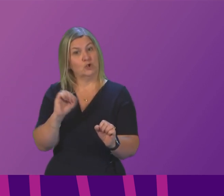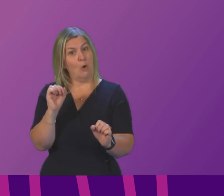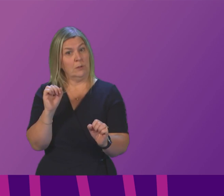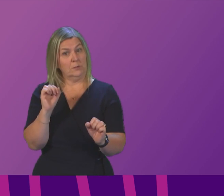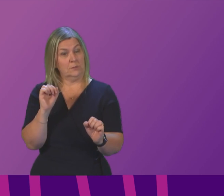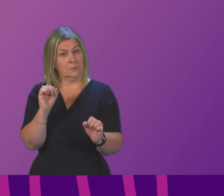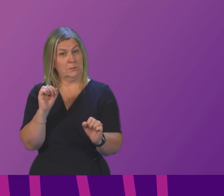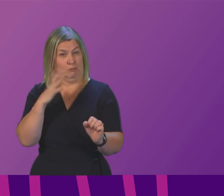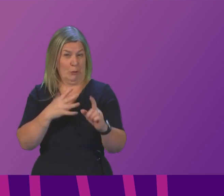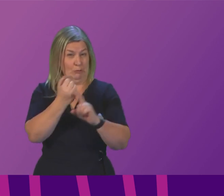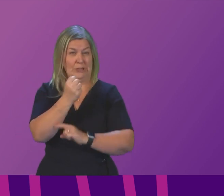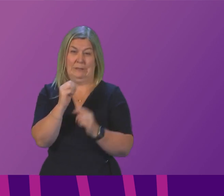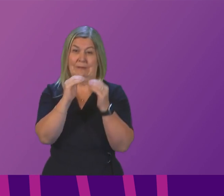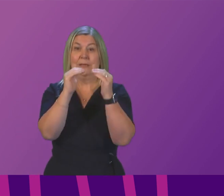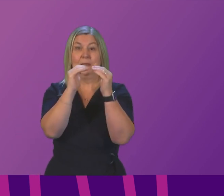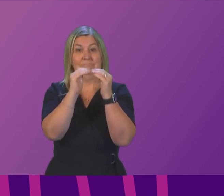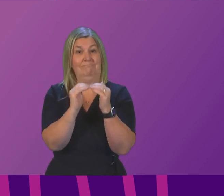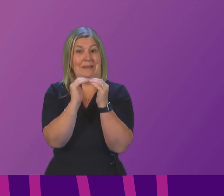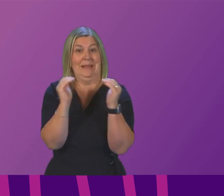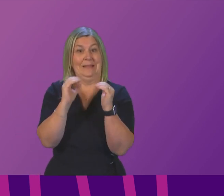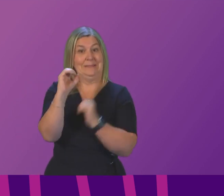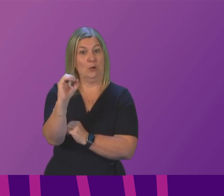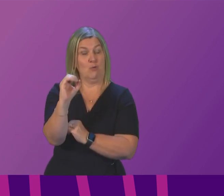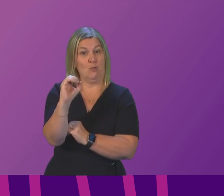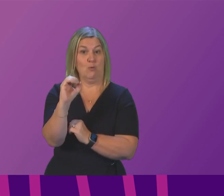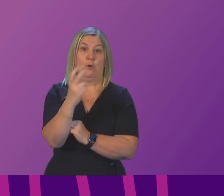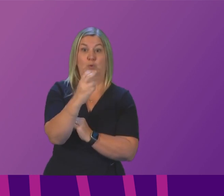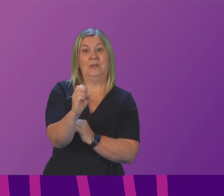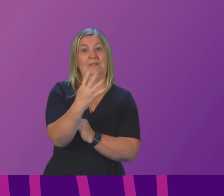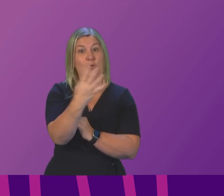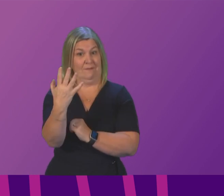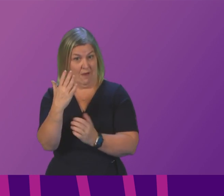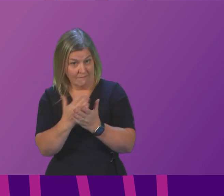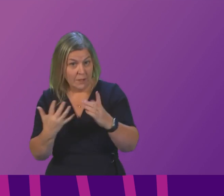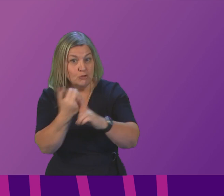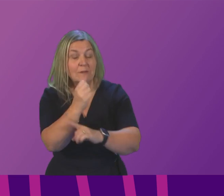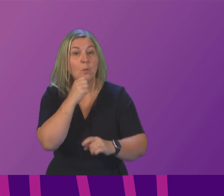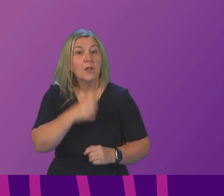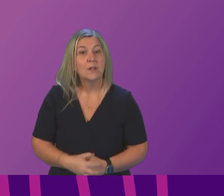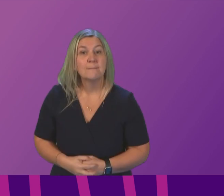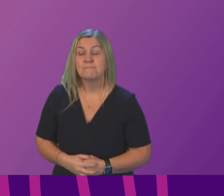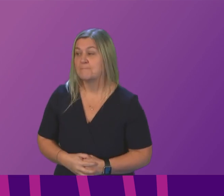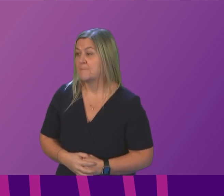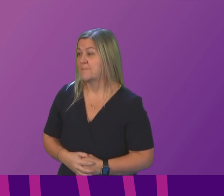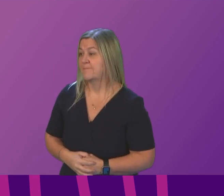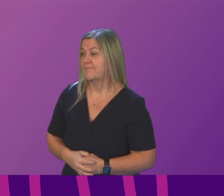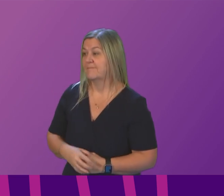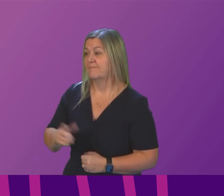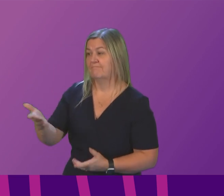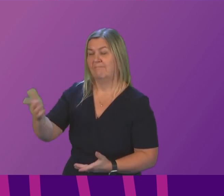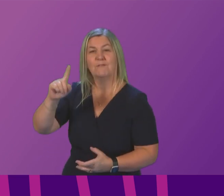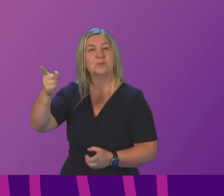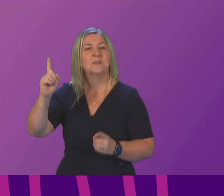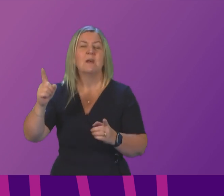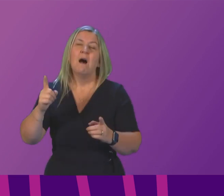net zero carbon emissions by 2045 First Minister yes I think we are but I don't think it will be easy